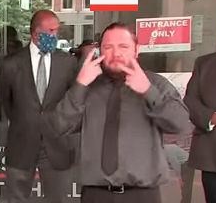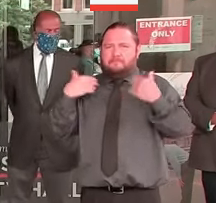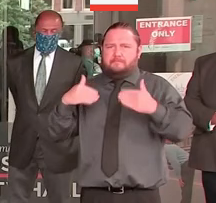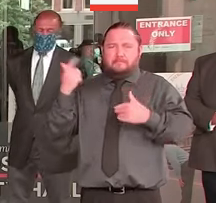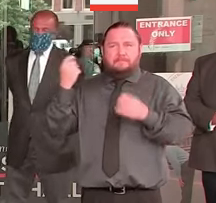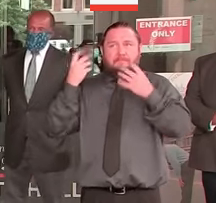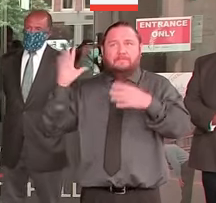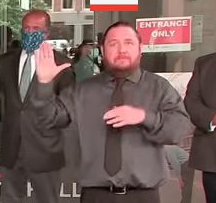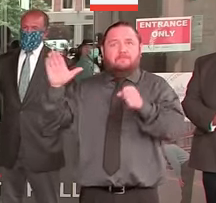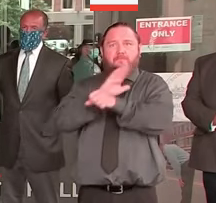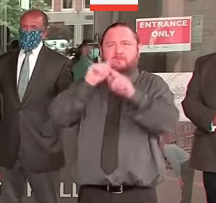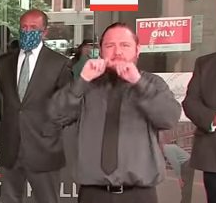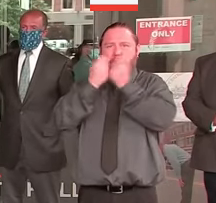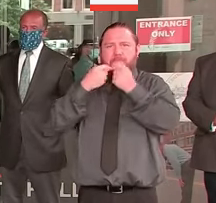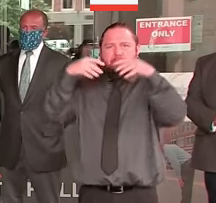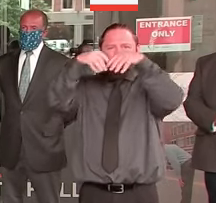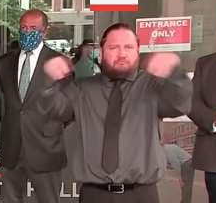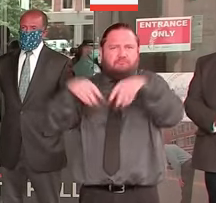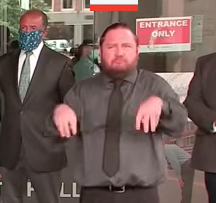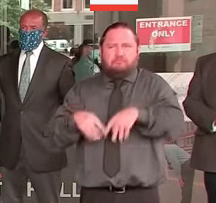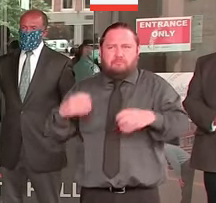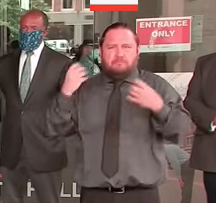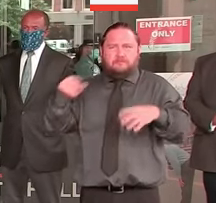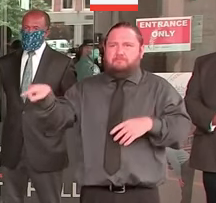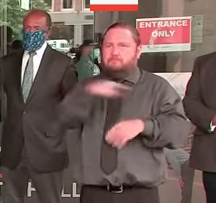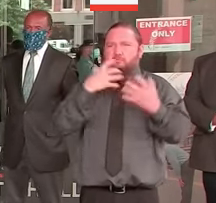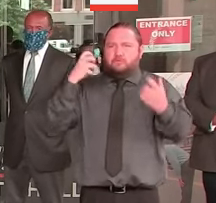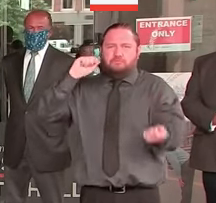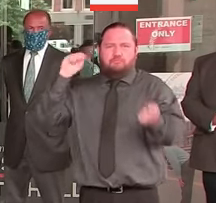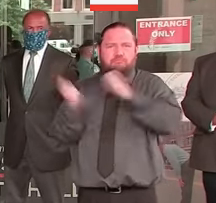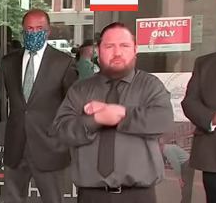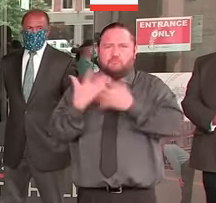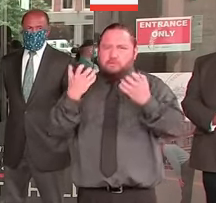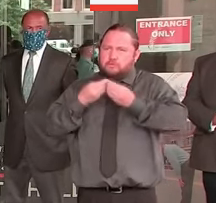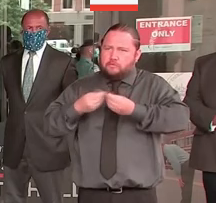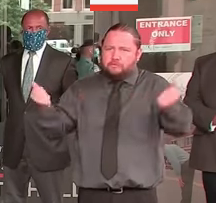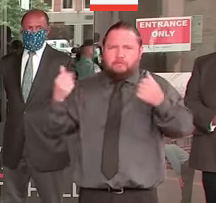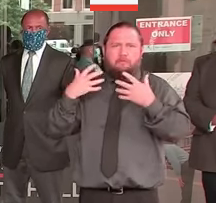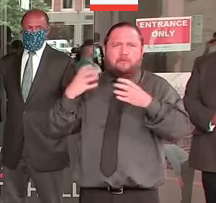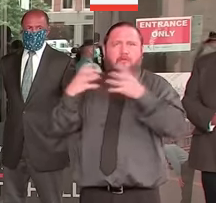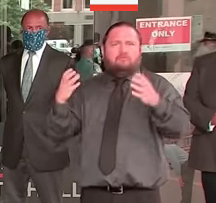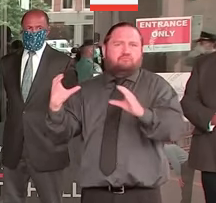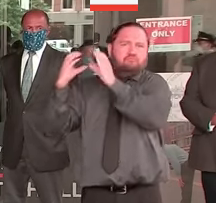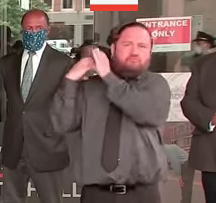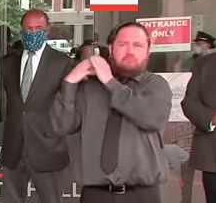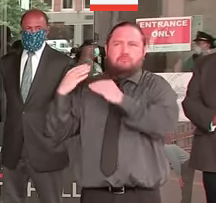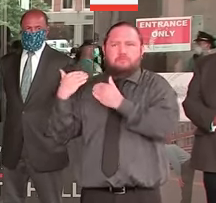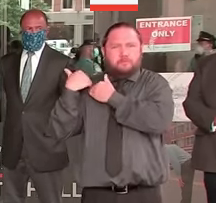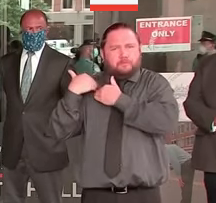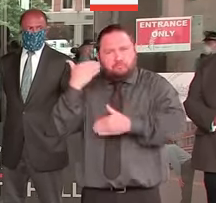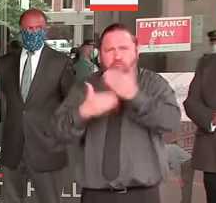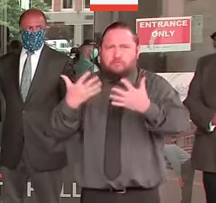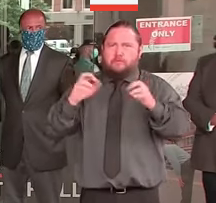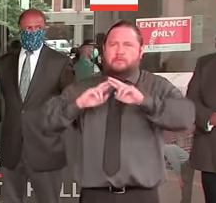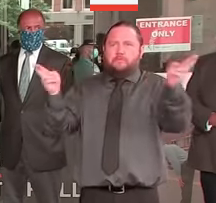unique moment in time that we can look back on, some generations after us can look back on and say, they're grateful